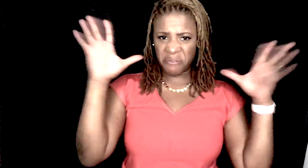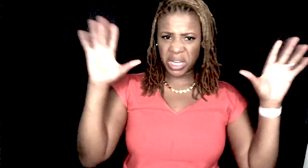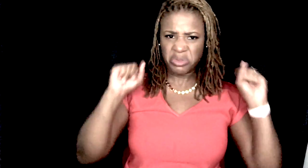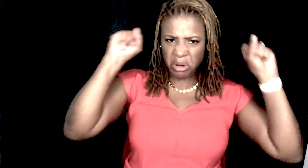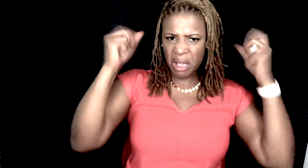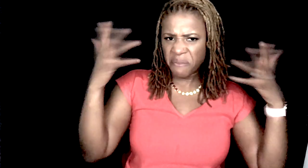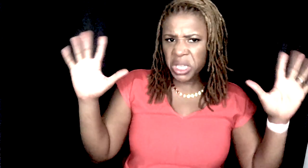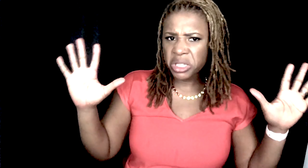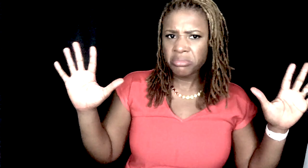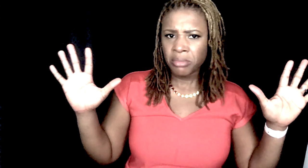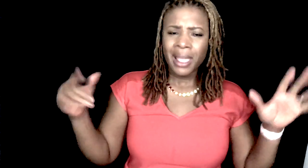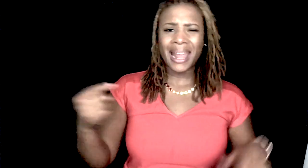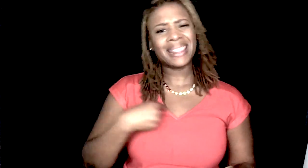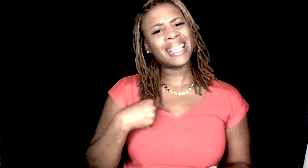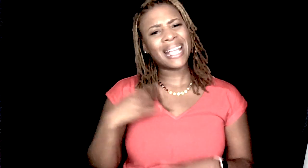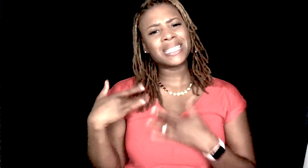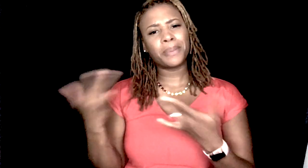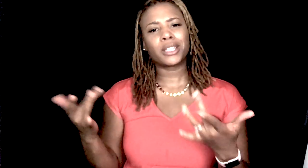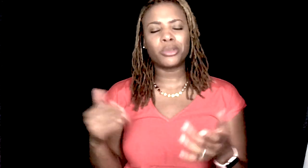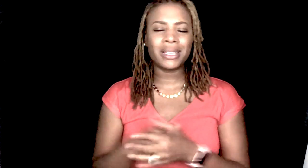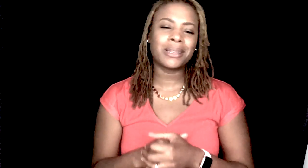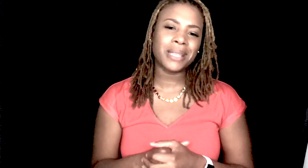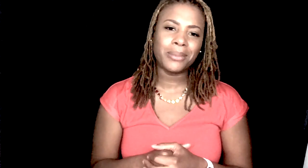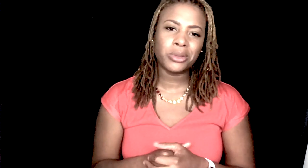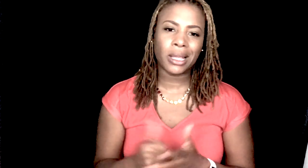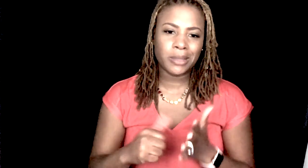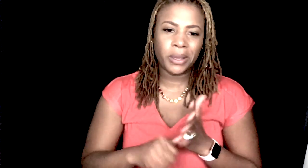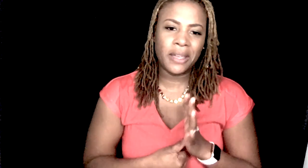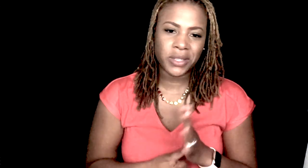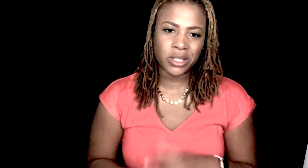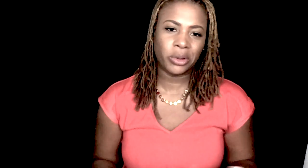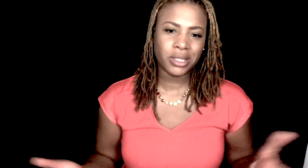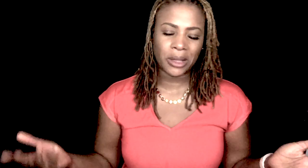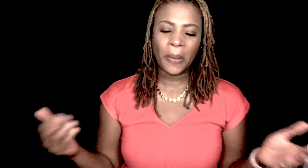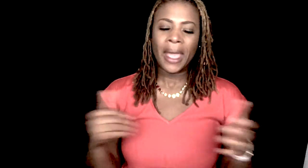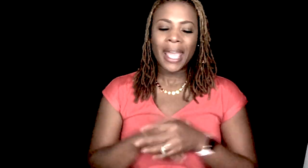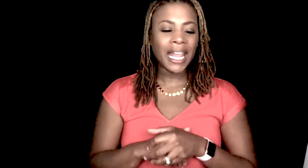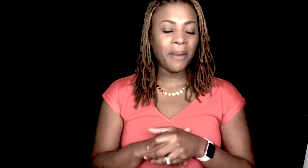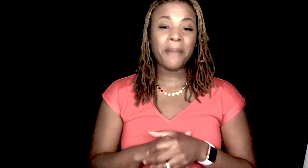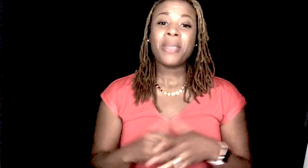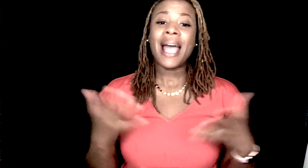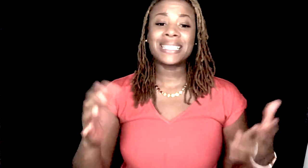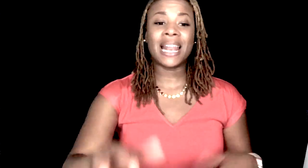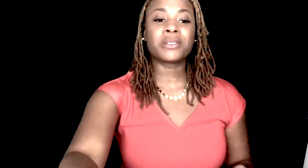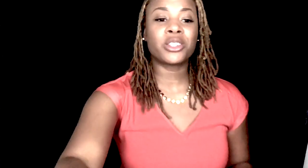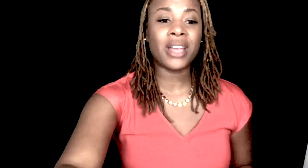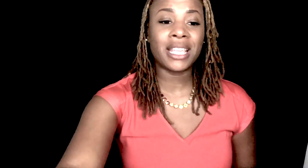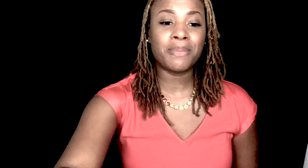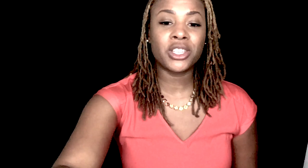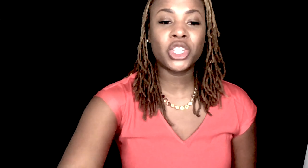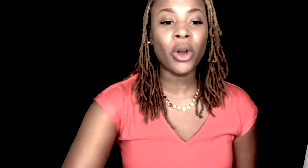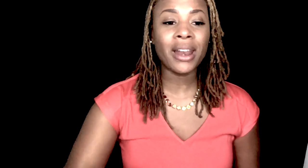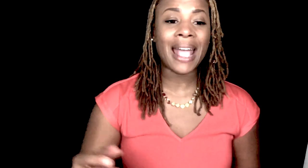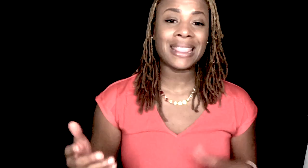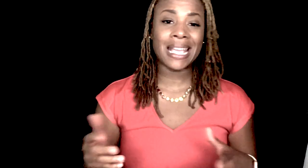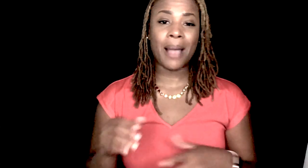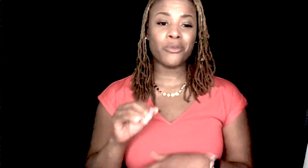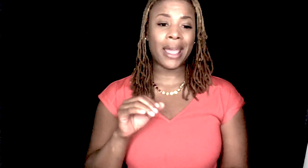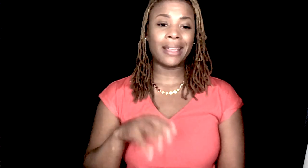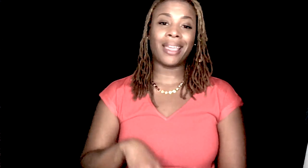finish. And I think I typically do that sometimes, too, like, to put emphasis on it. So, anyway, I said I was going to try to keep this short. I think I'm right at, like,